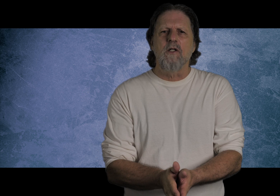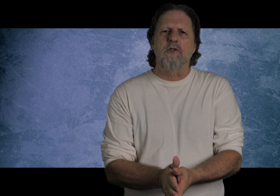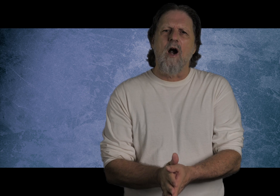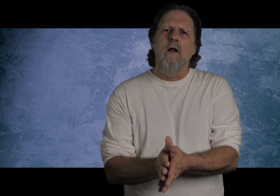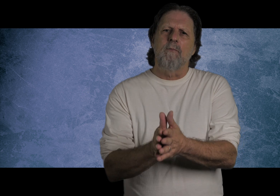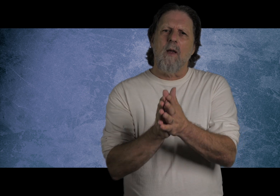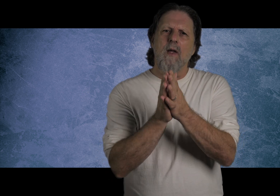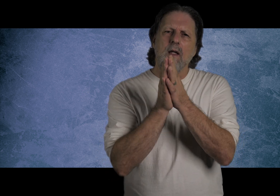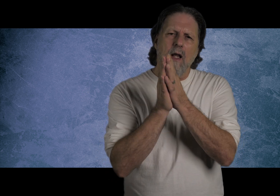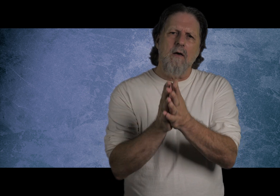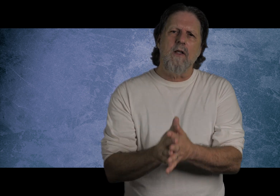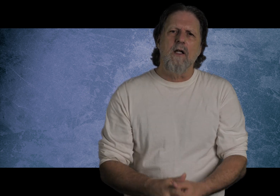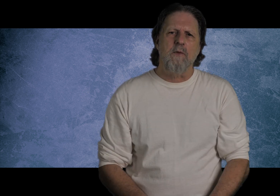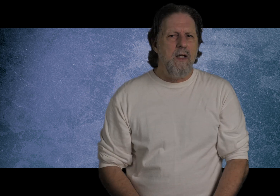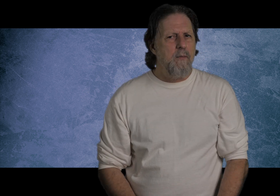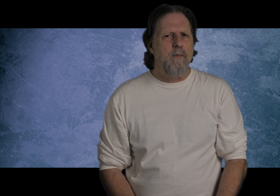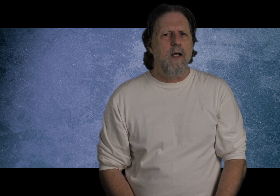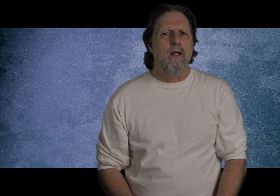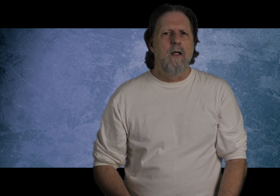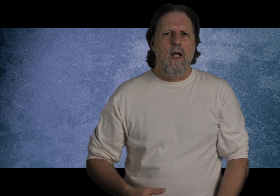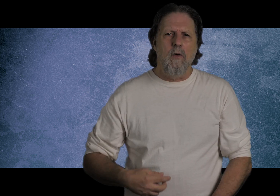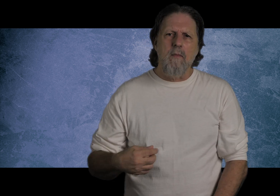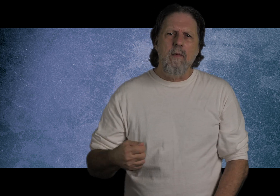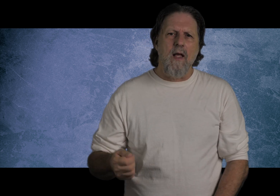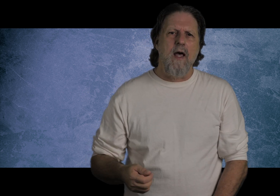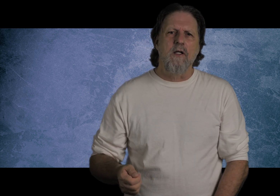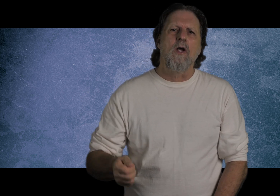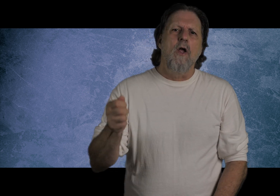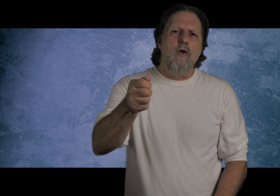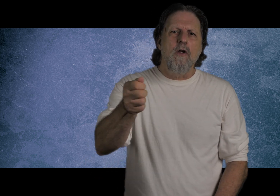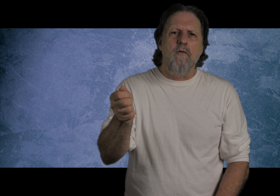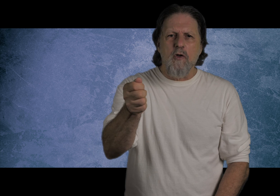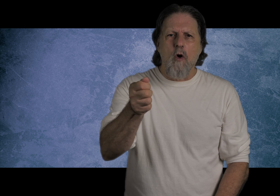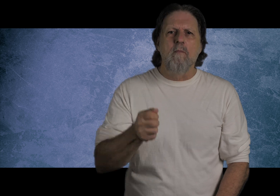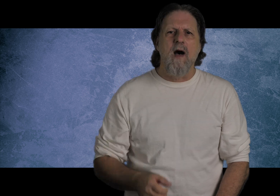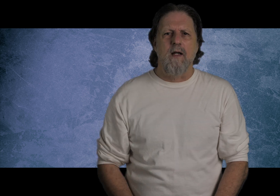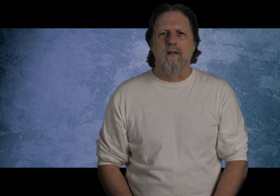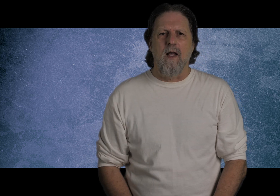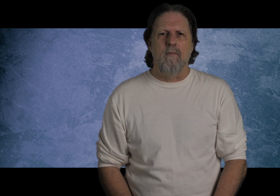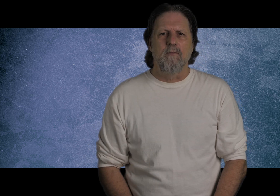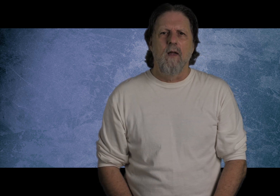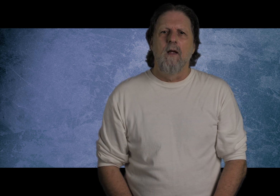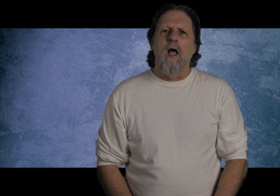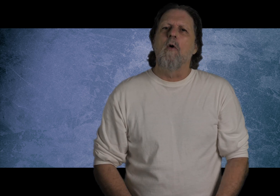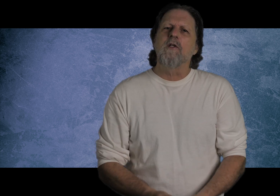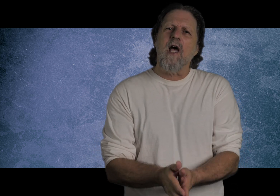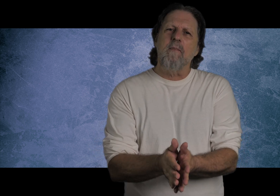teachers are at making everything speak about money. And what I mean by that is you giving your money to them. I once got a